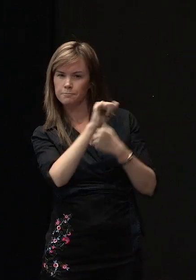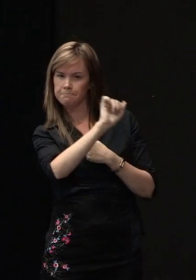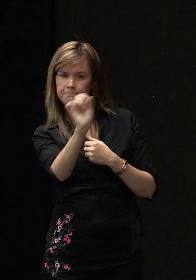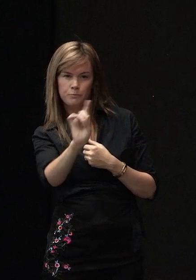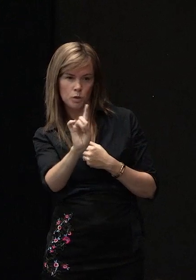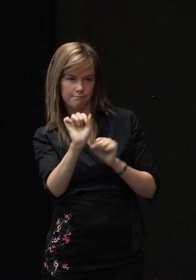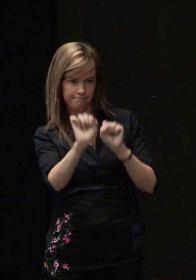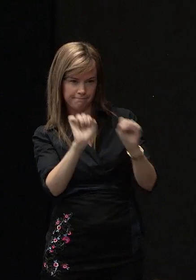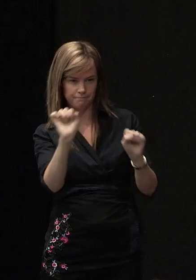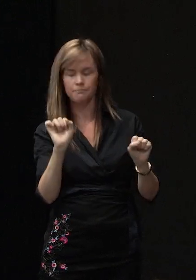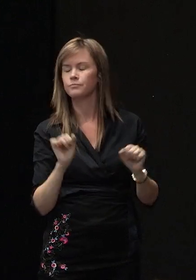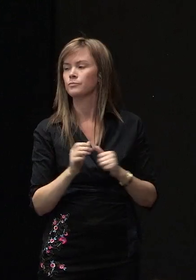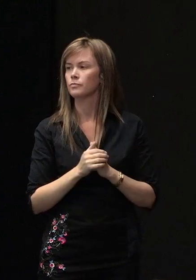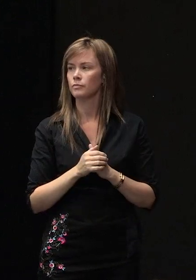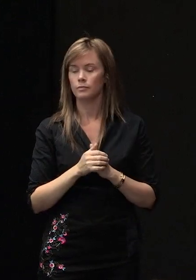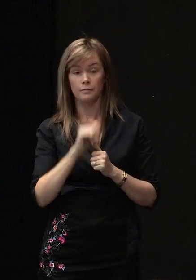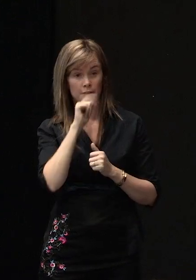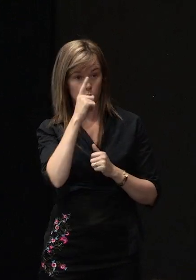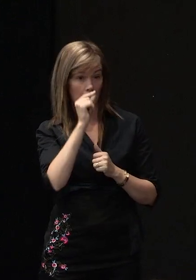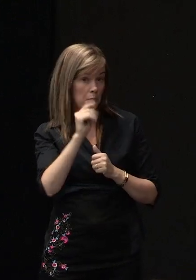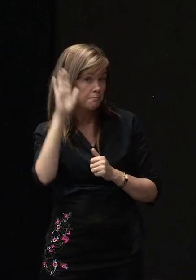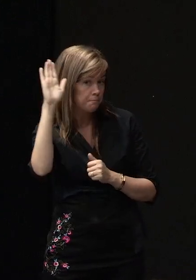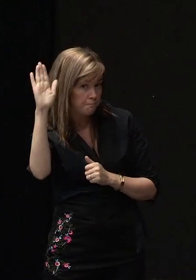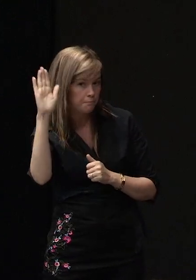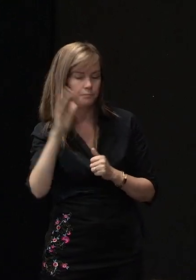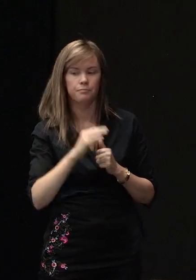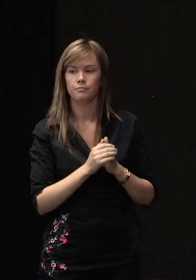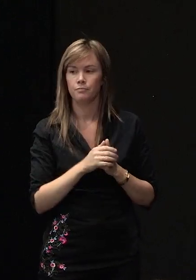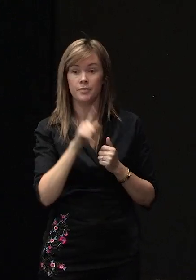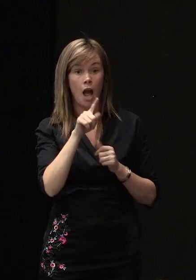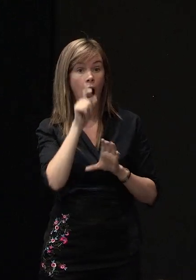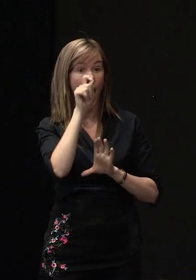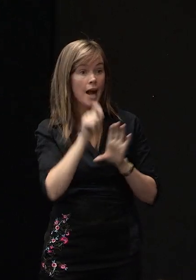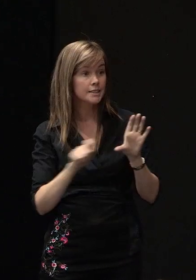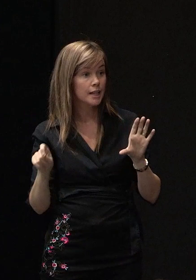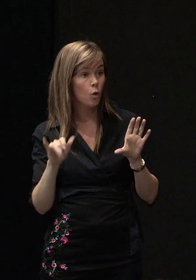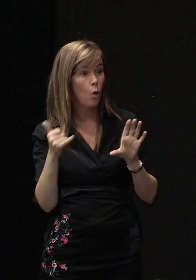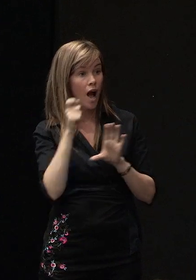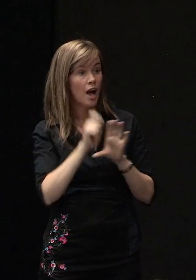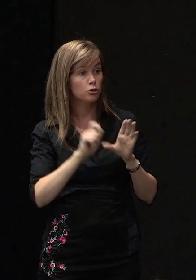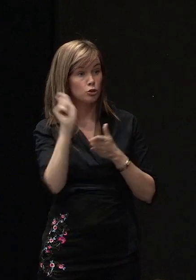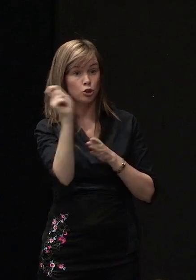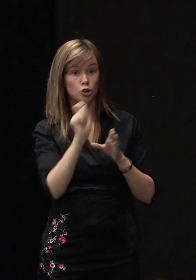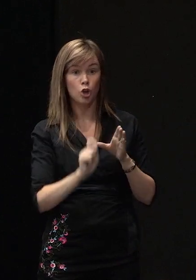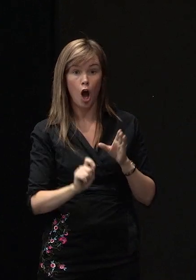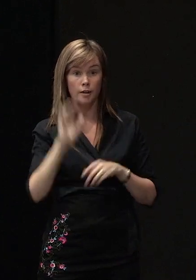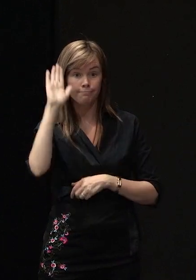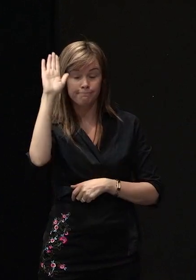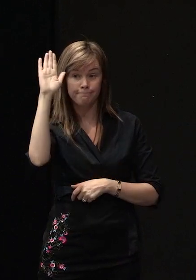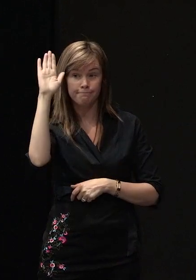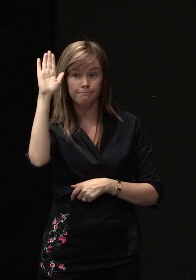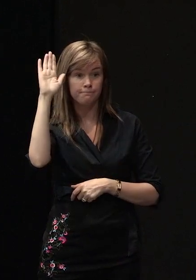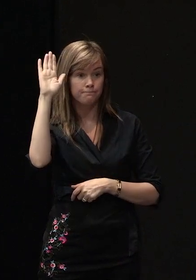could just a quick show of hands. If you're an architect or an architectural designer, can you put up your hands?